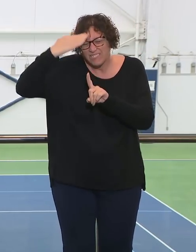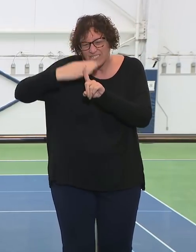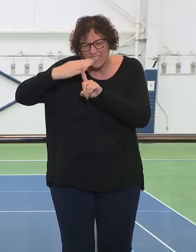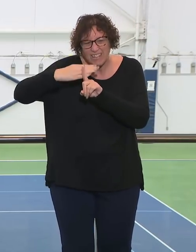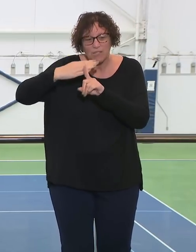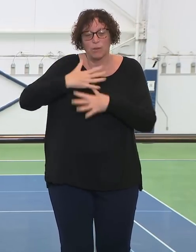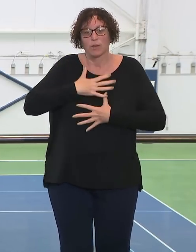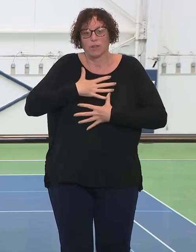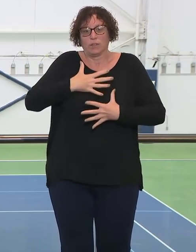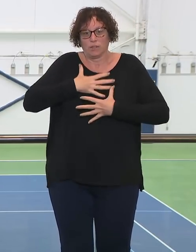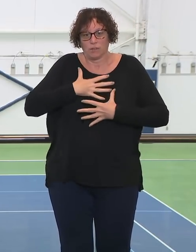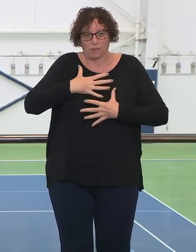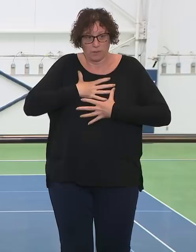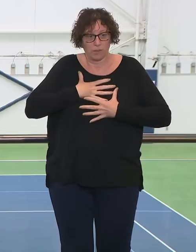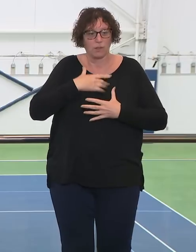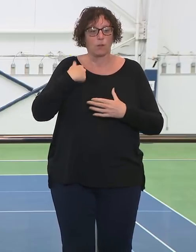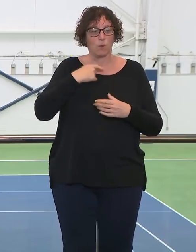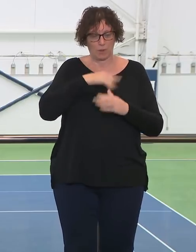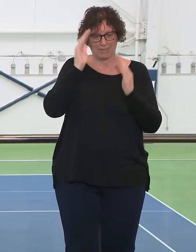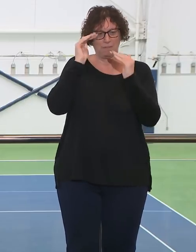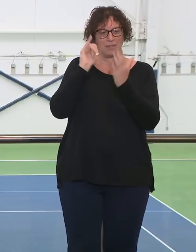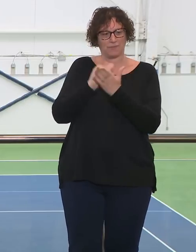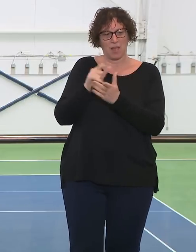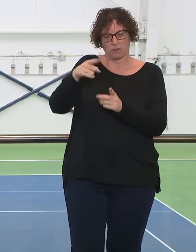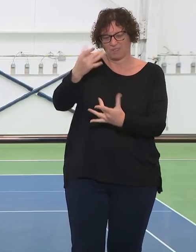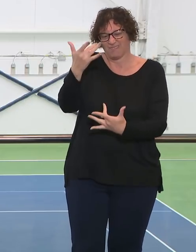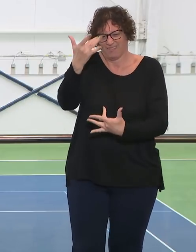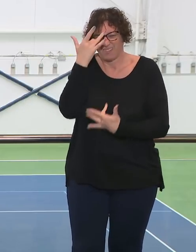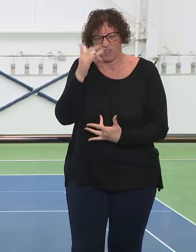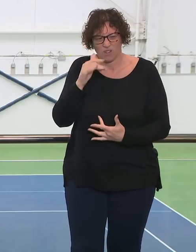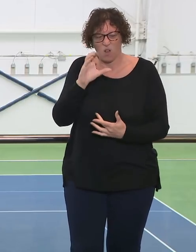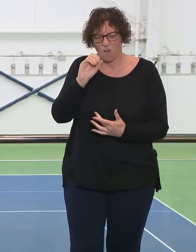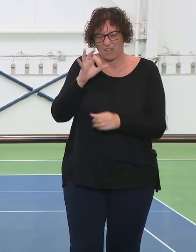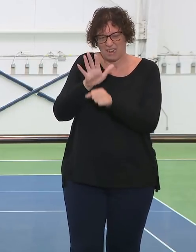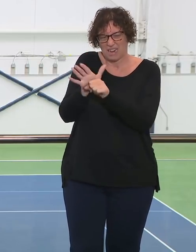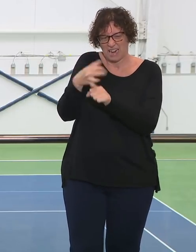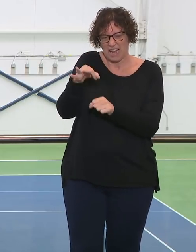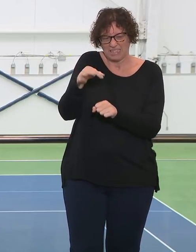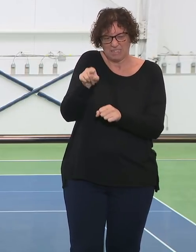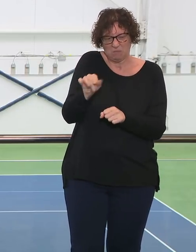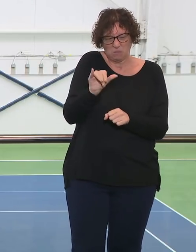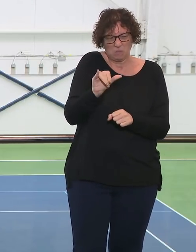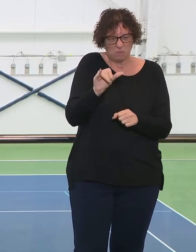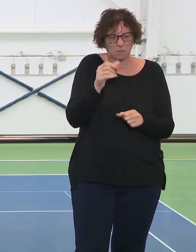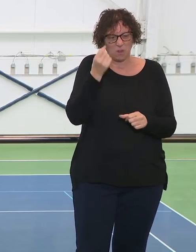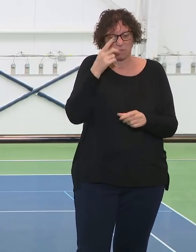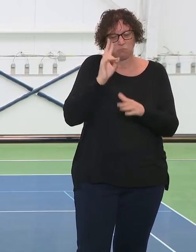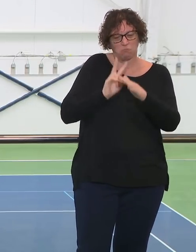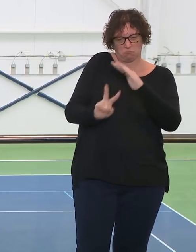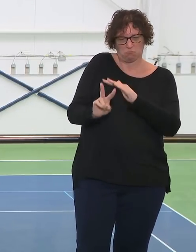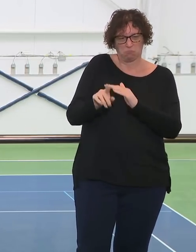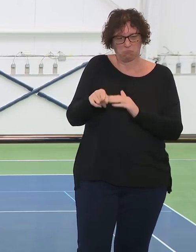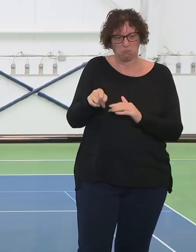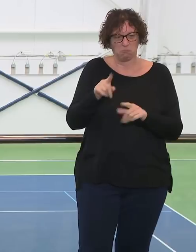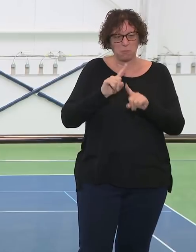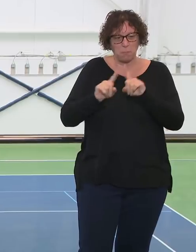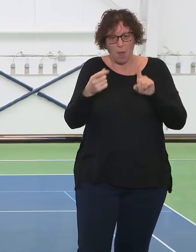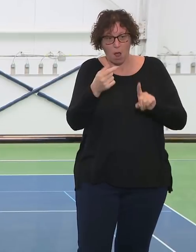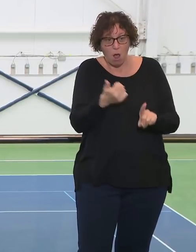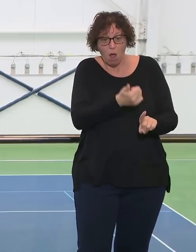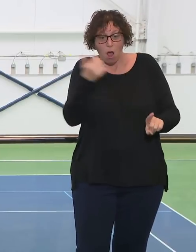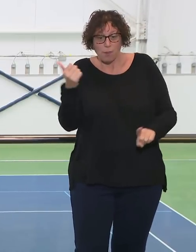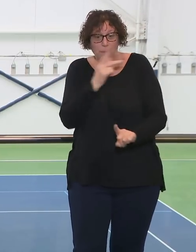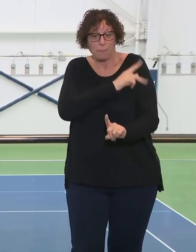the CT scanner, you see ground glass capacities, which show pneumonia that's consistent for COVID-19. And so we're operating